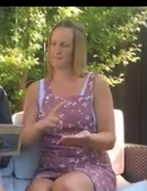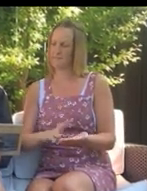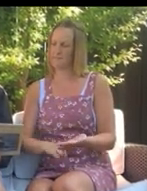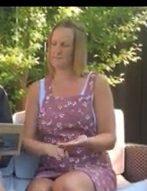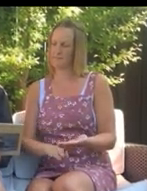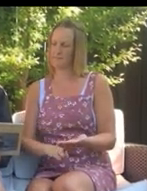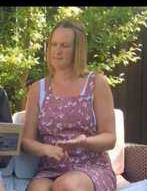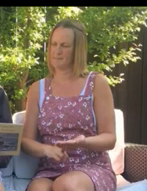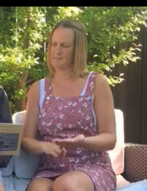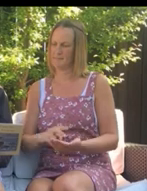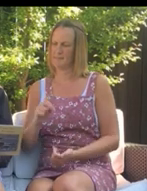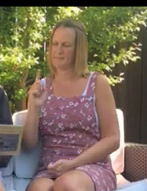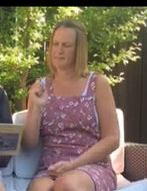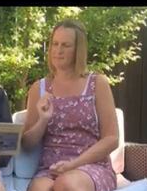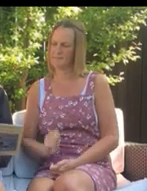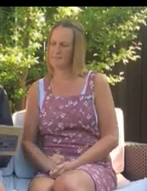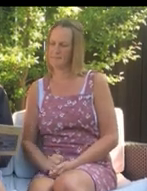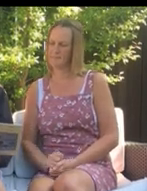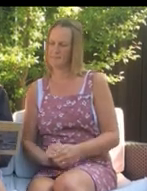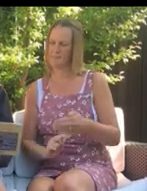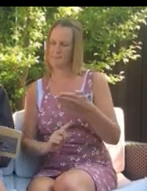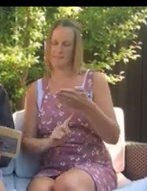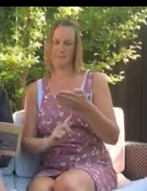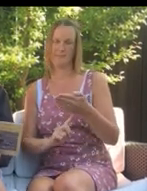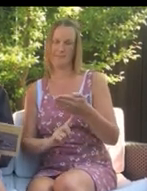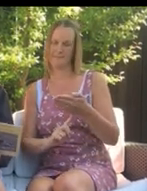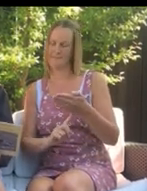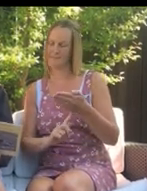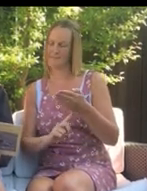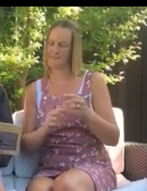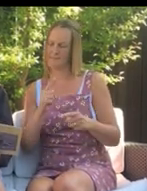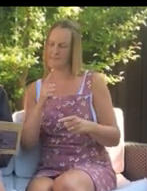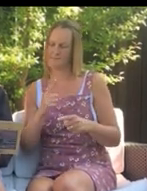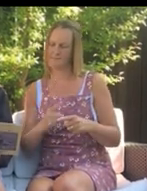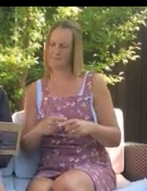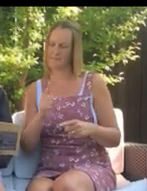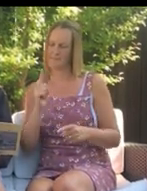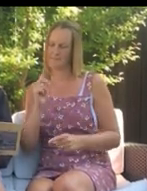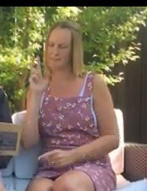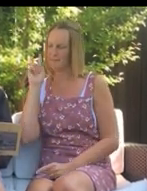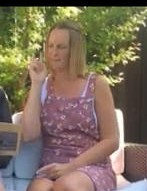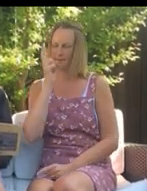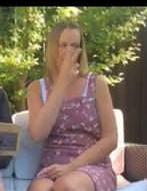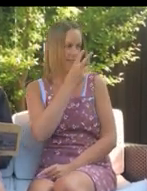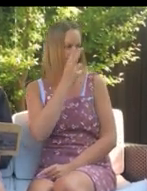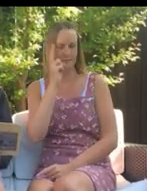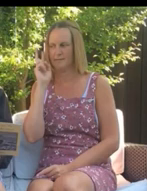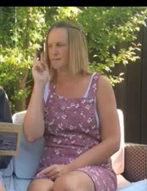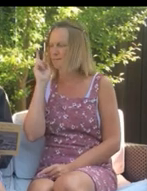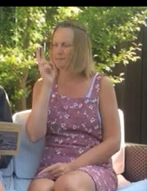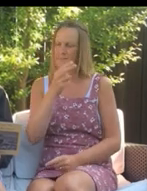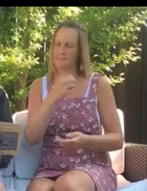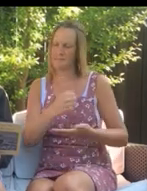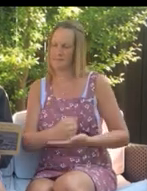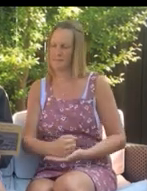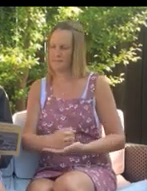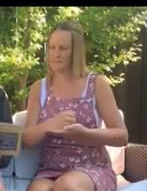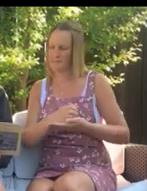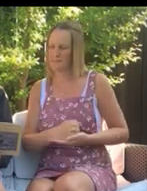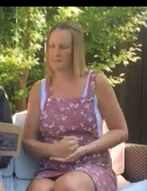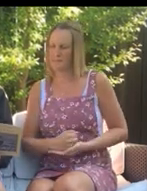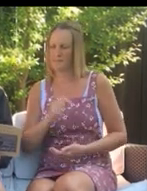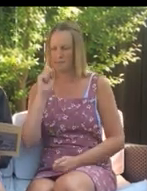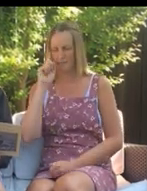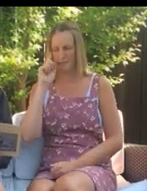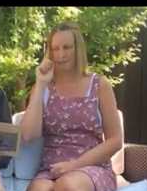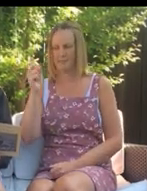What is his plan, do you suppose? Now Timmy's brain is racing fast. He looks around for help in